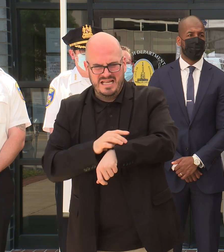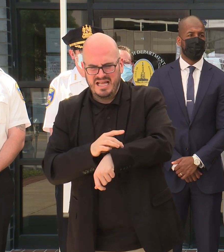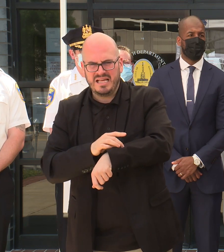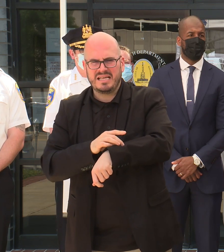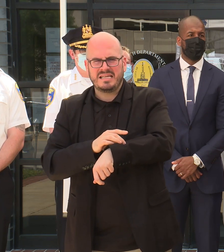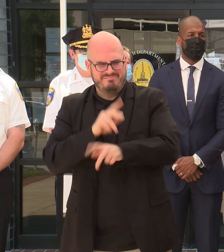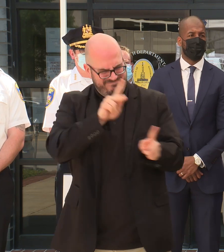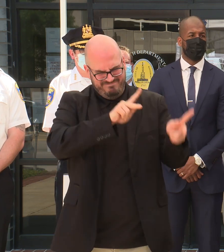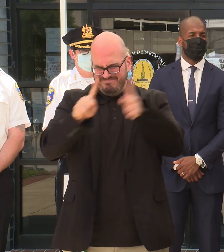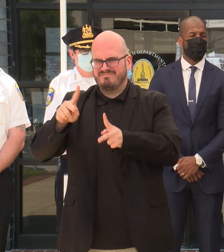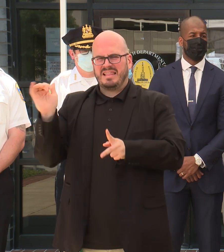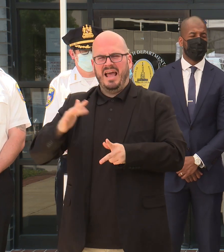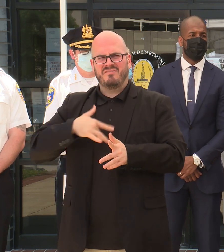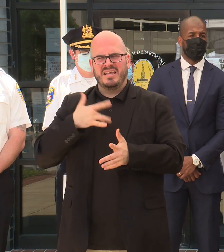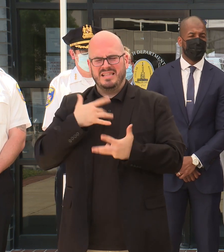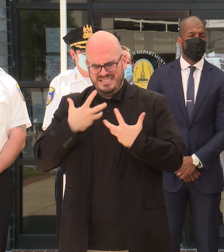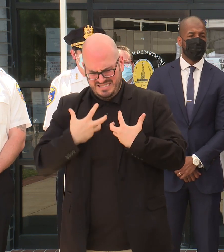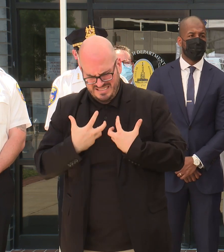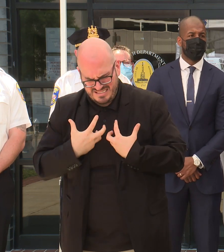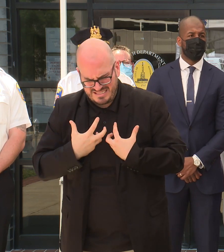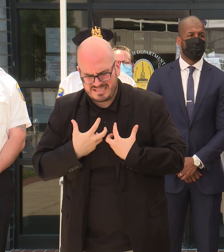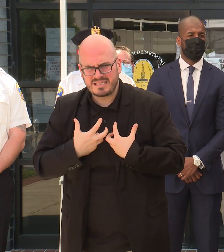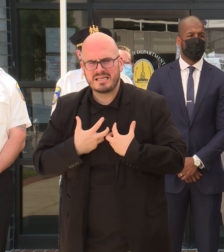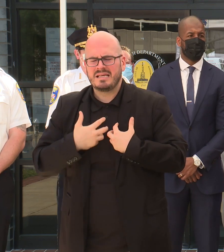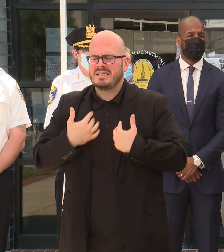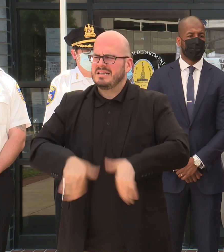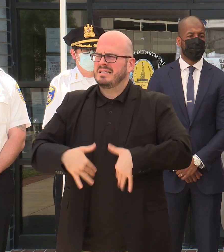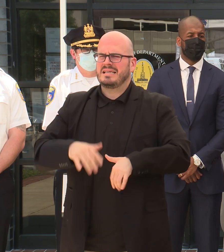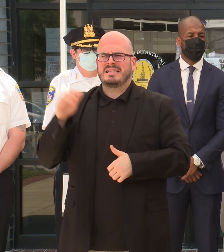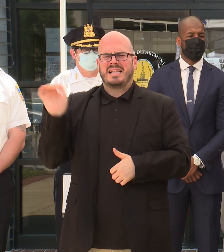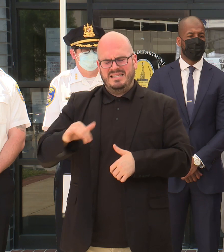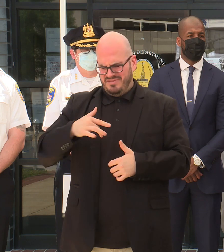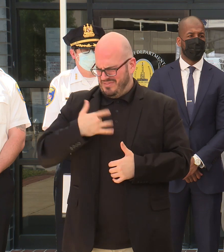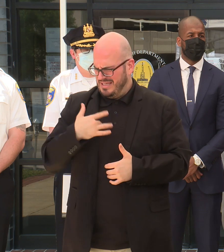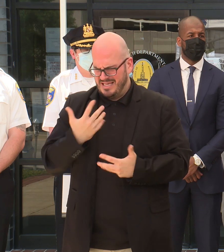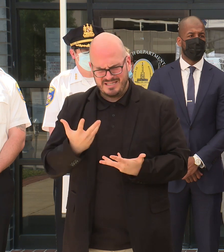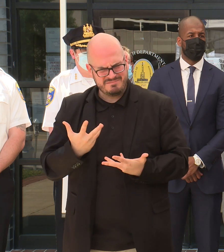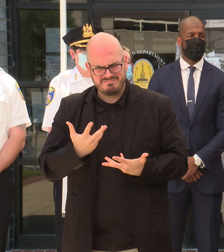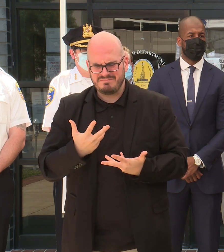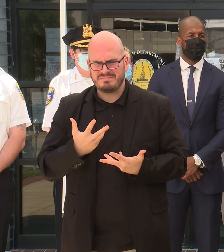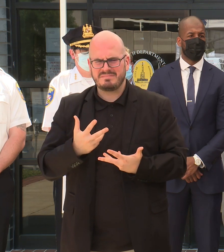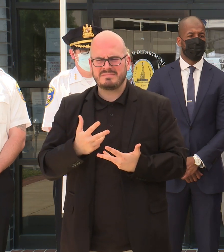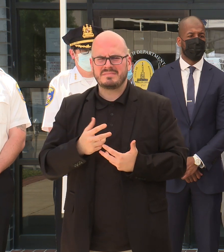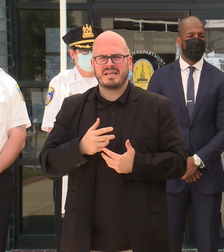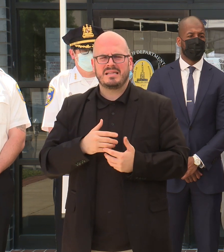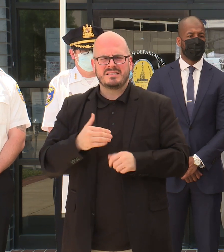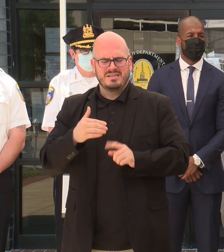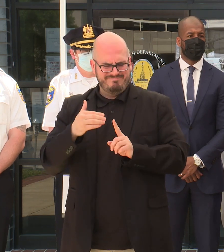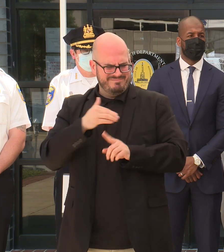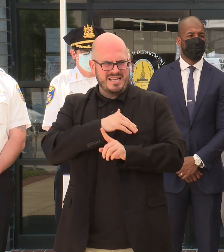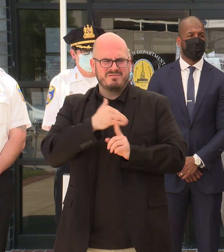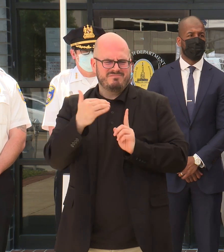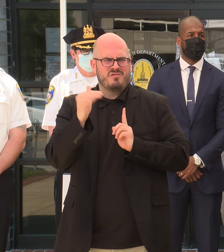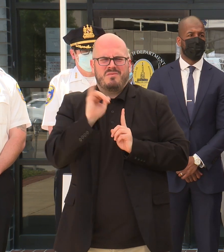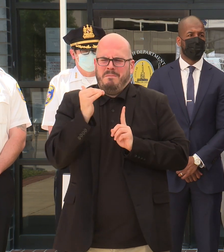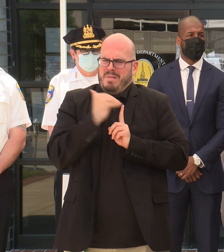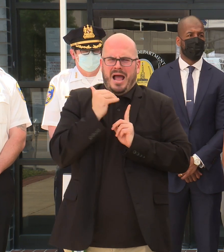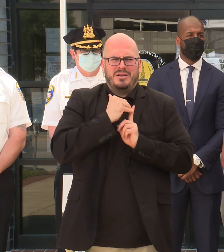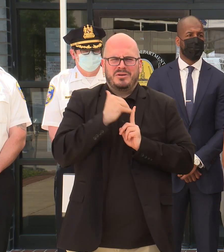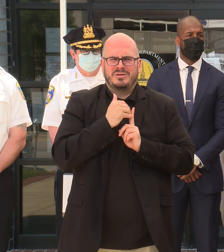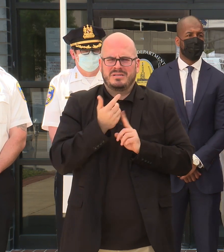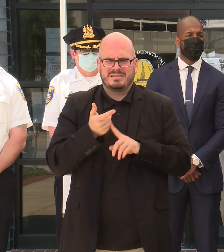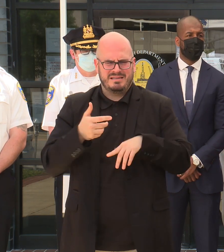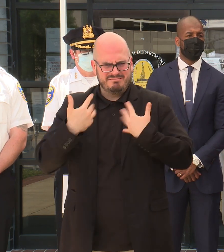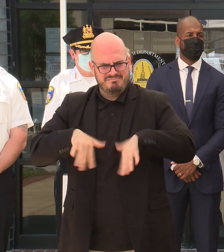That's the feeling man. Oh man. That's the feeling. It's a reminder that there's so much more wound